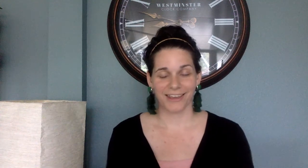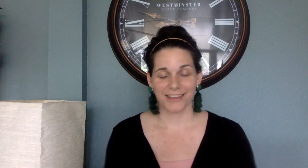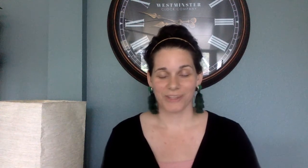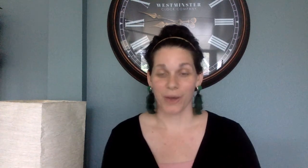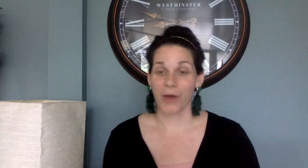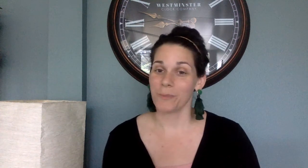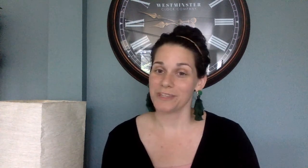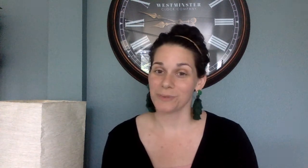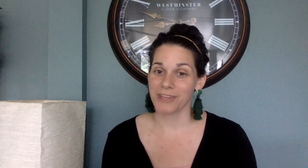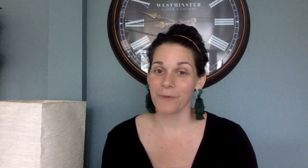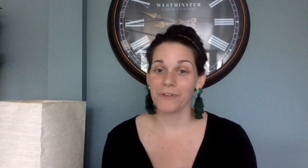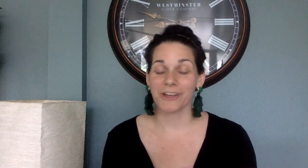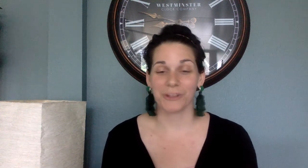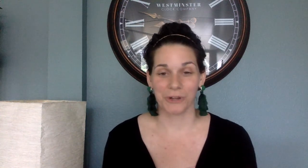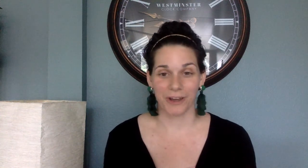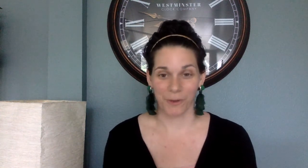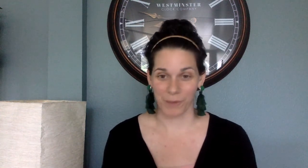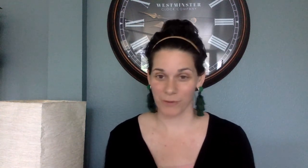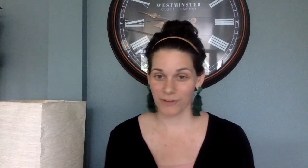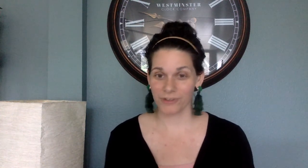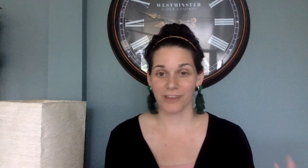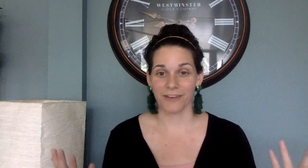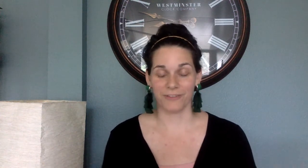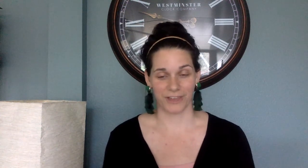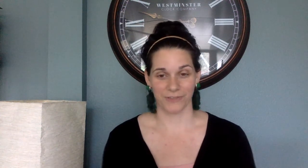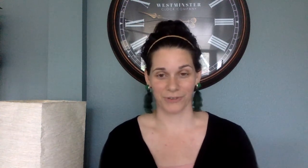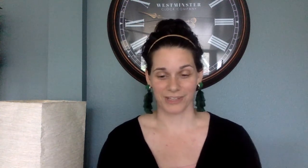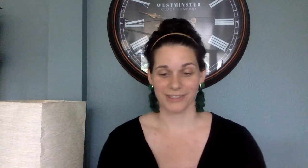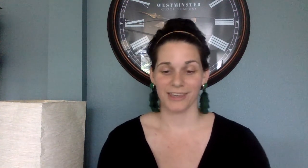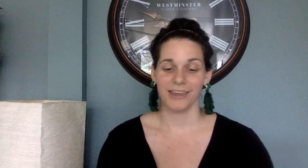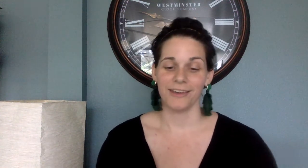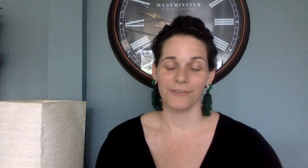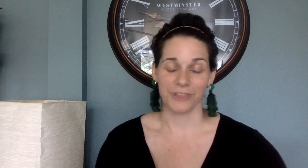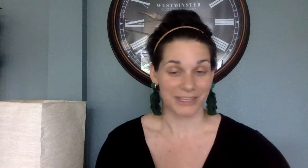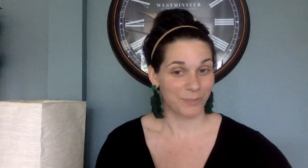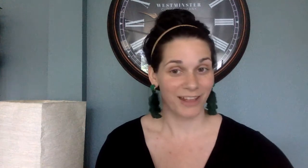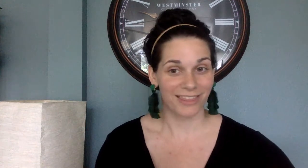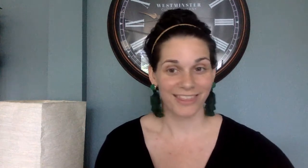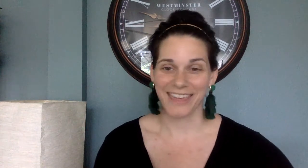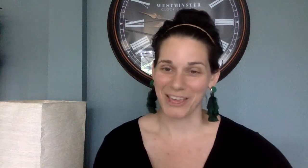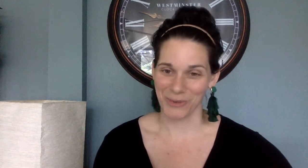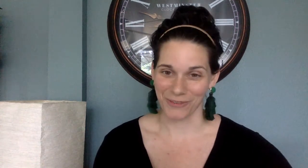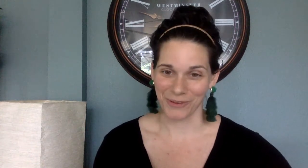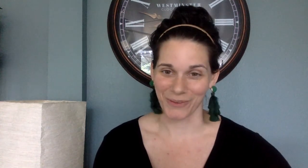So I hope this was helpful in learning our memory verse of faithfulness for this month. Thank you, everyone.